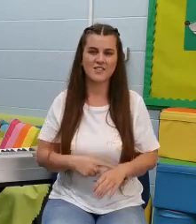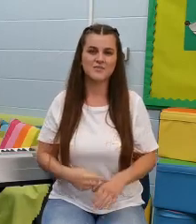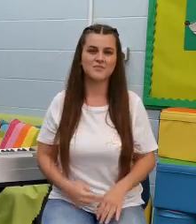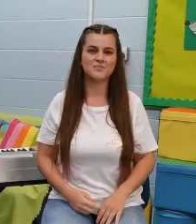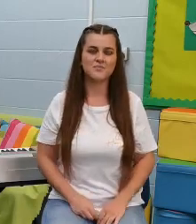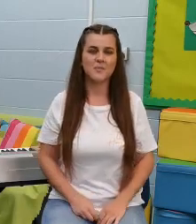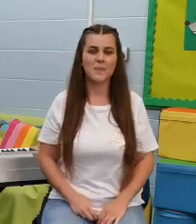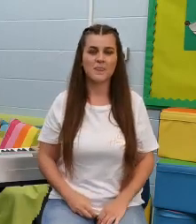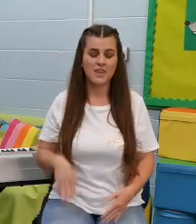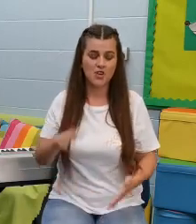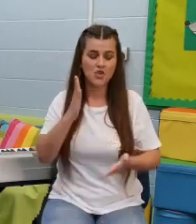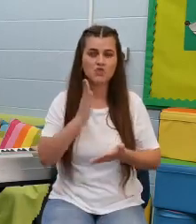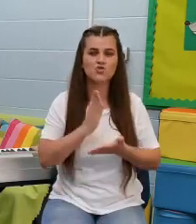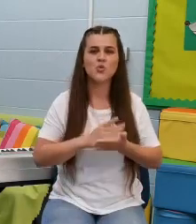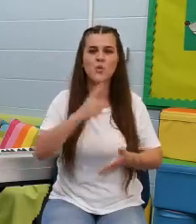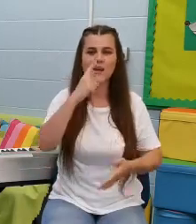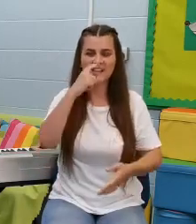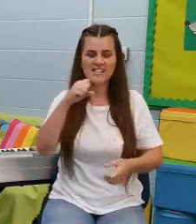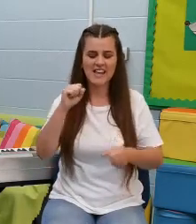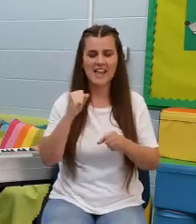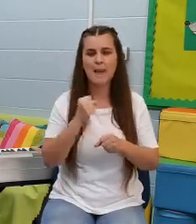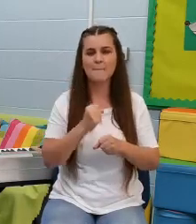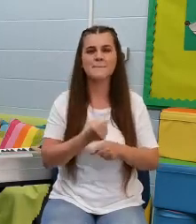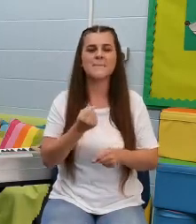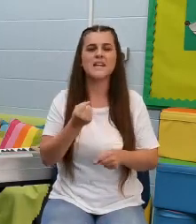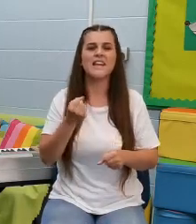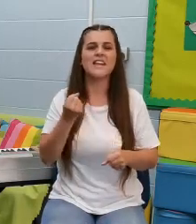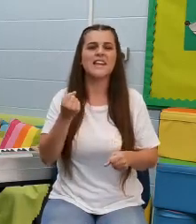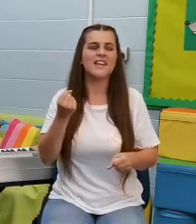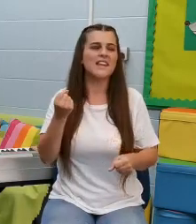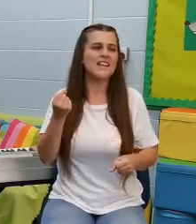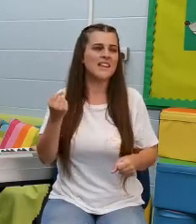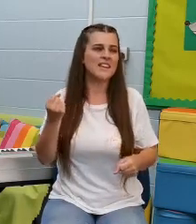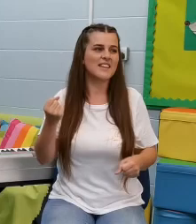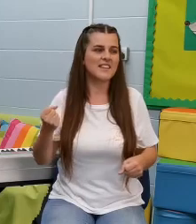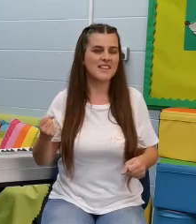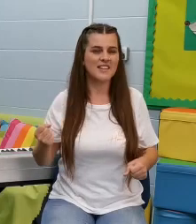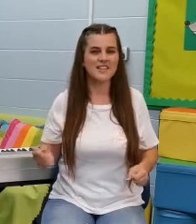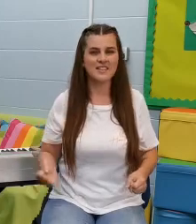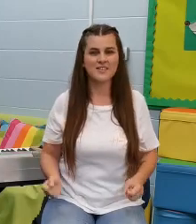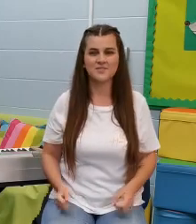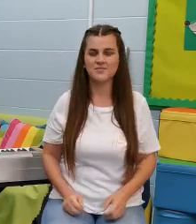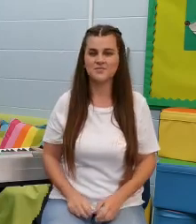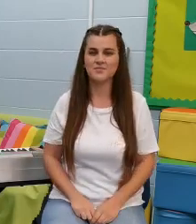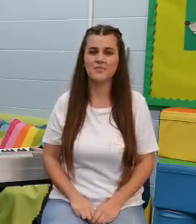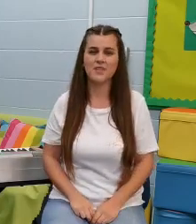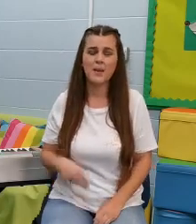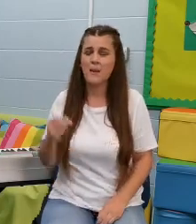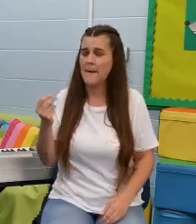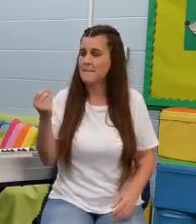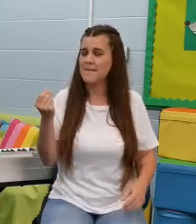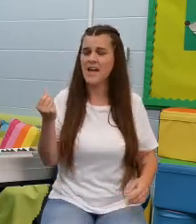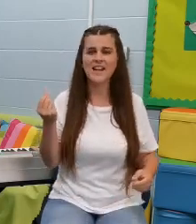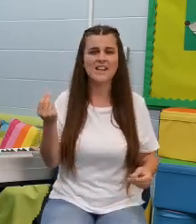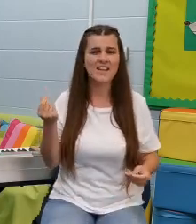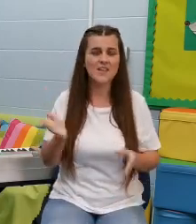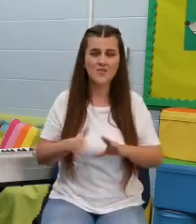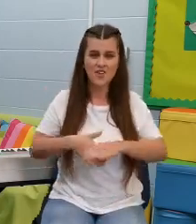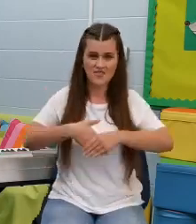true as it can be Barely even